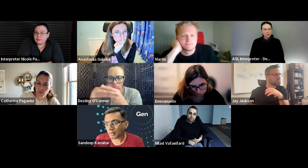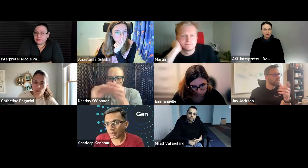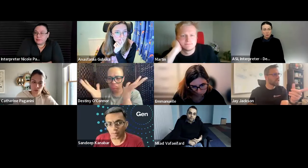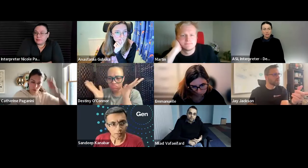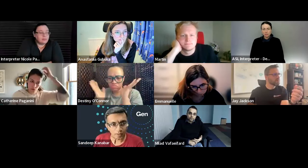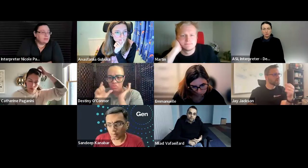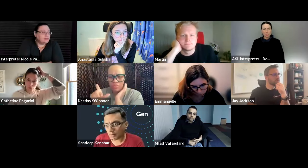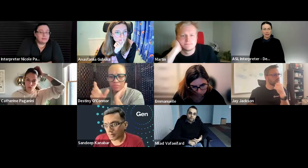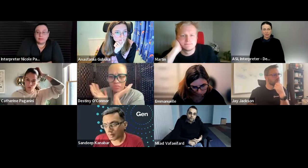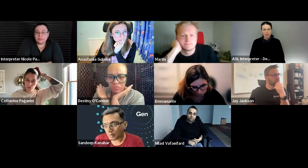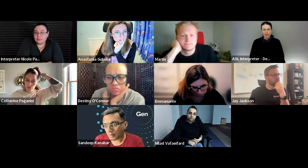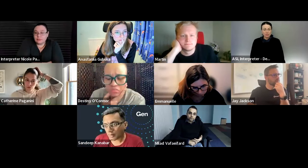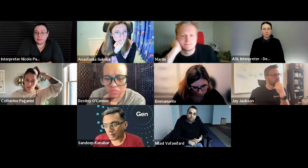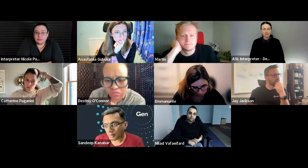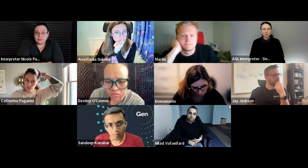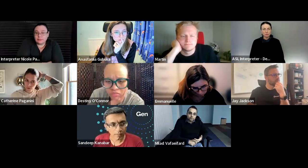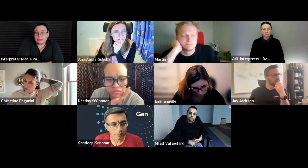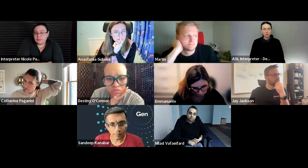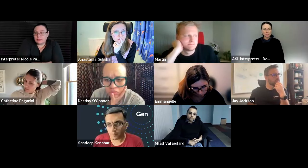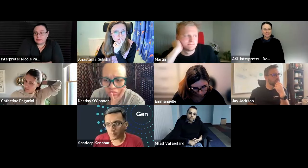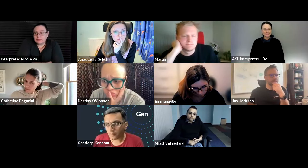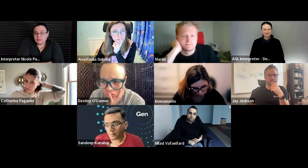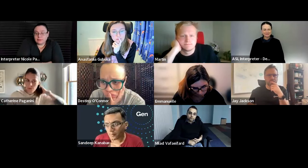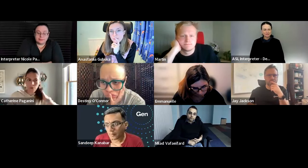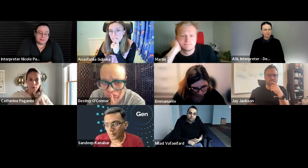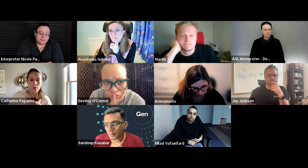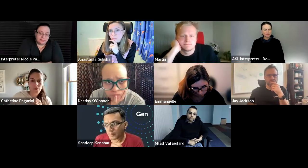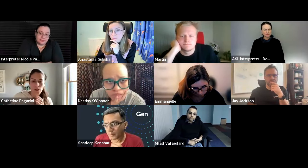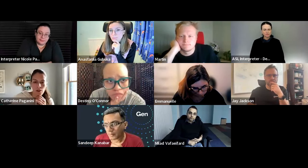um if you want to talk about it you can but you don't have to your choice